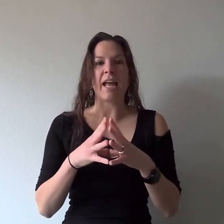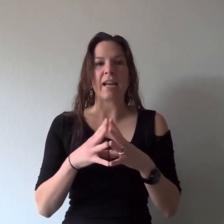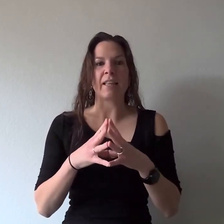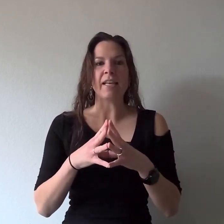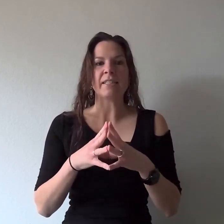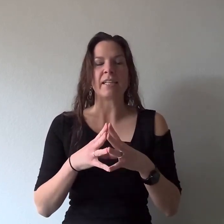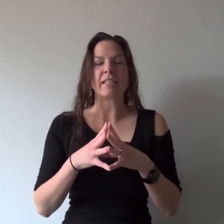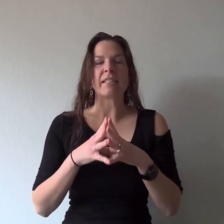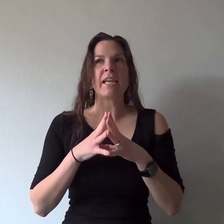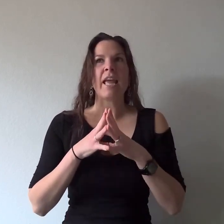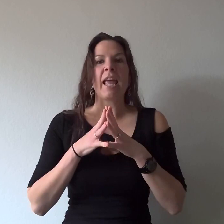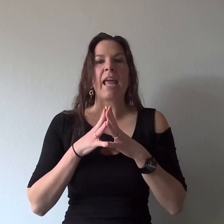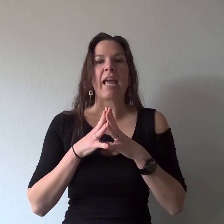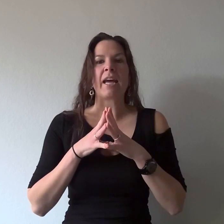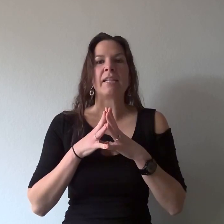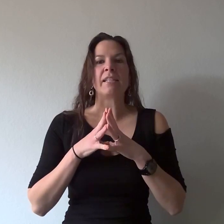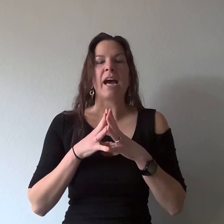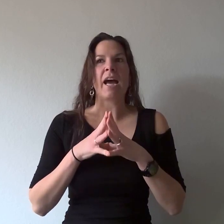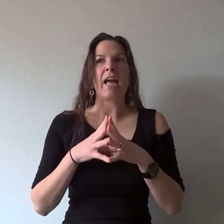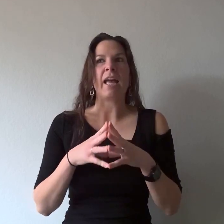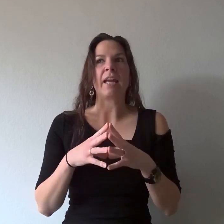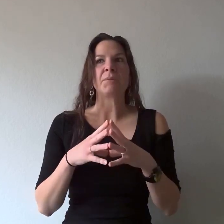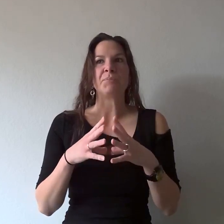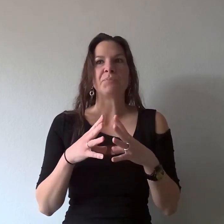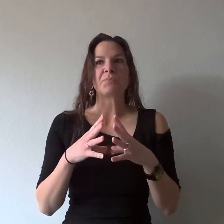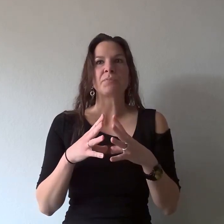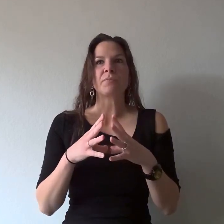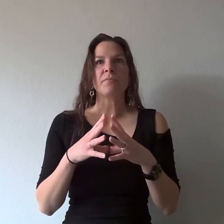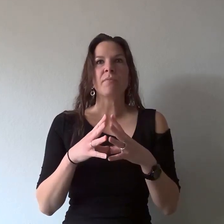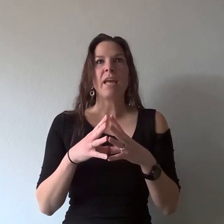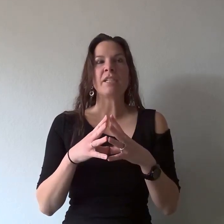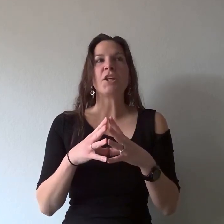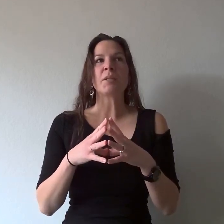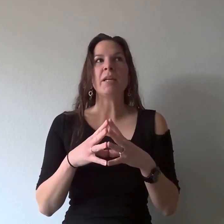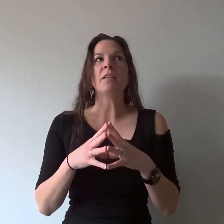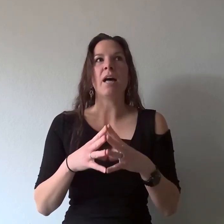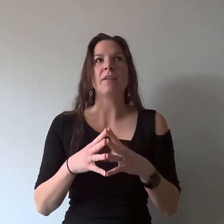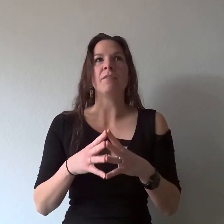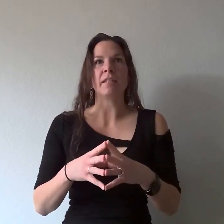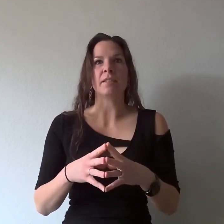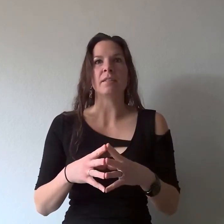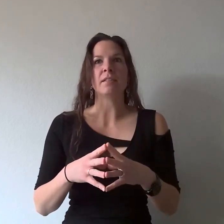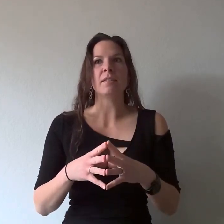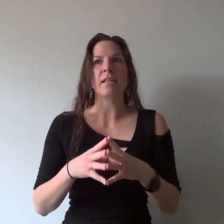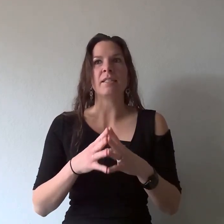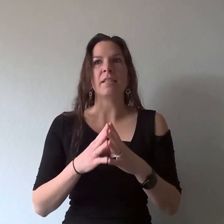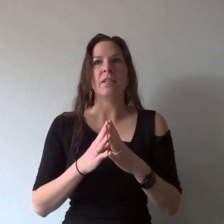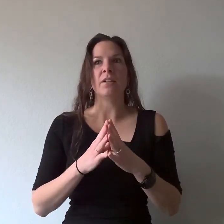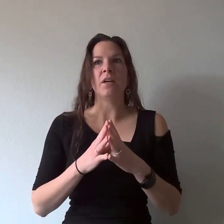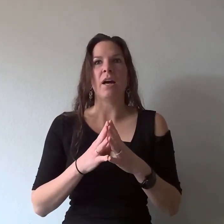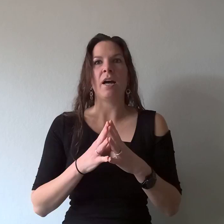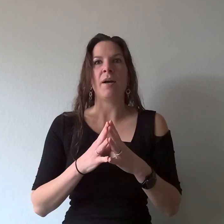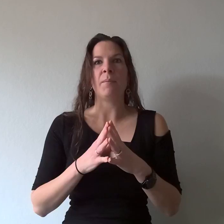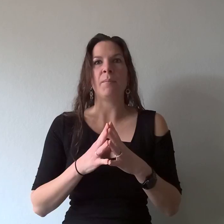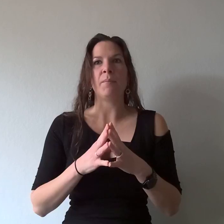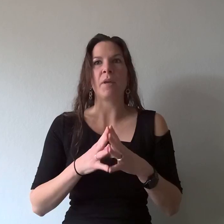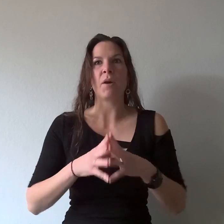adolescent and I it took me a lot of years until you know